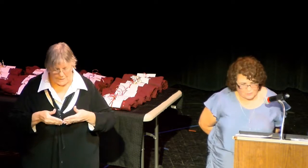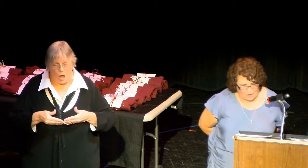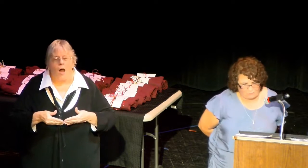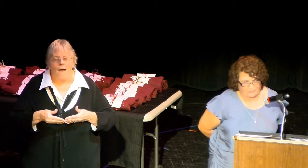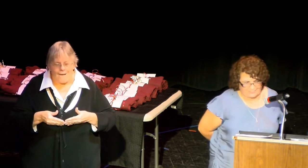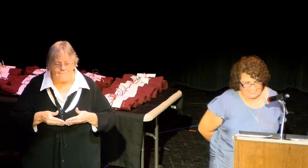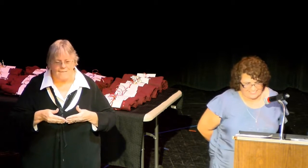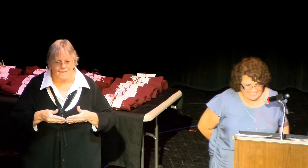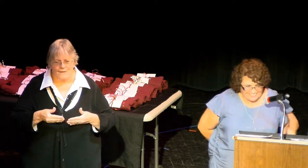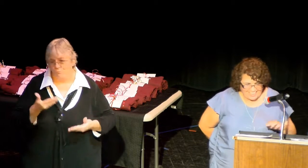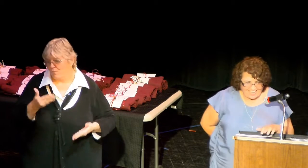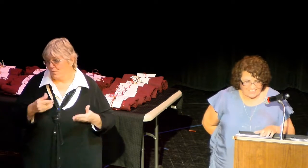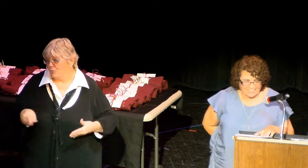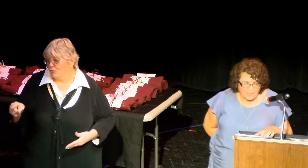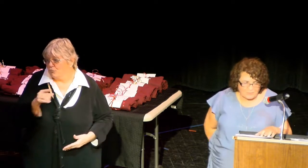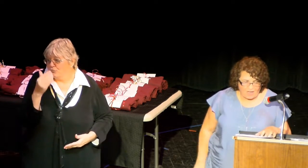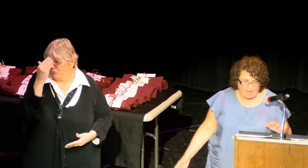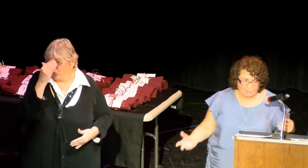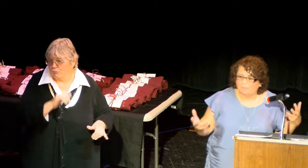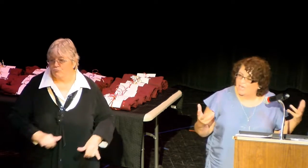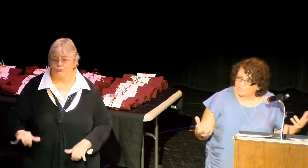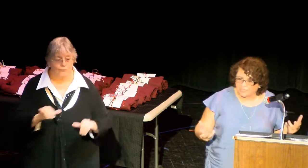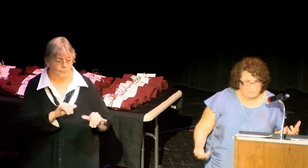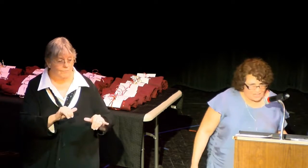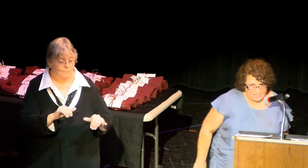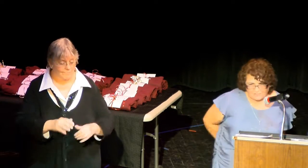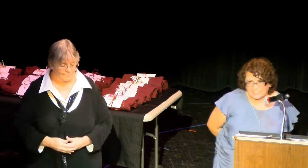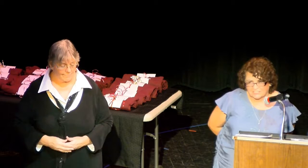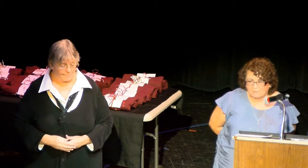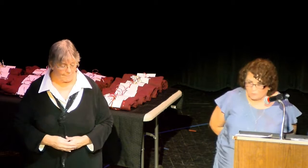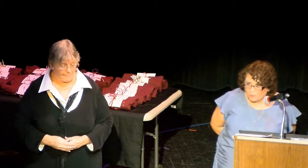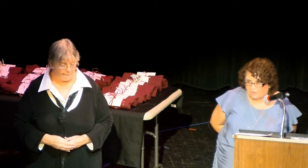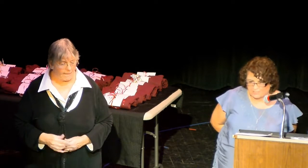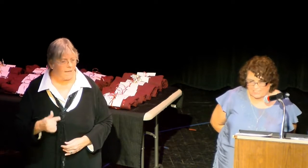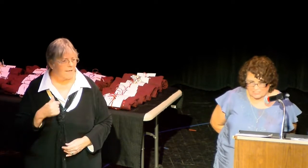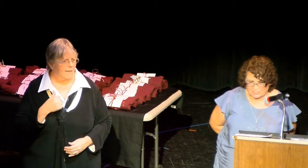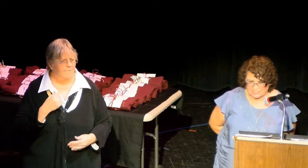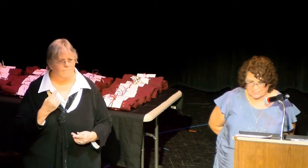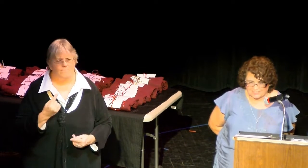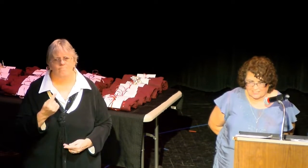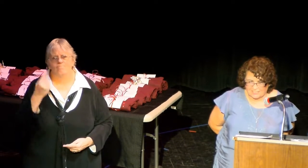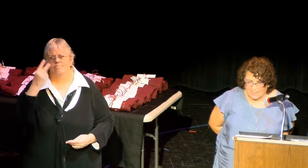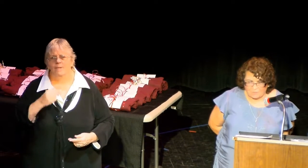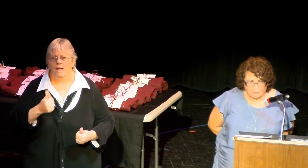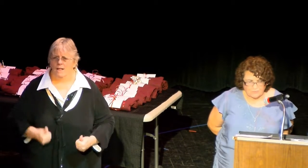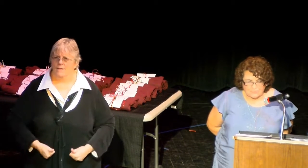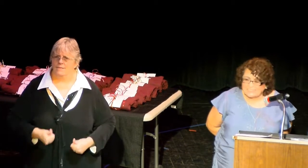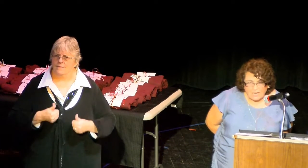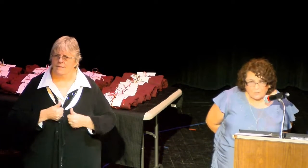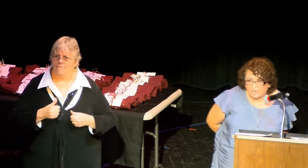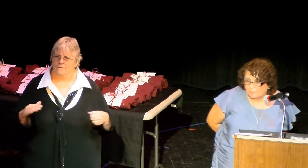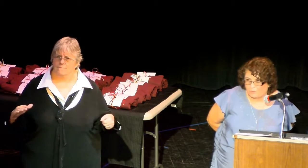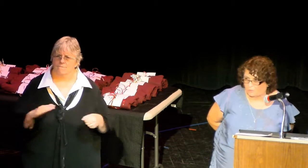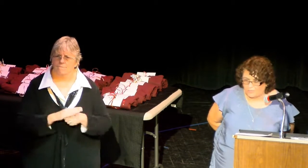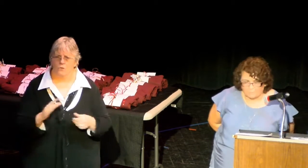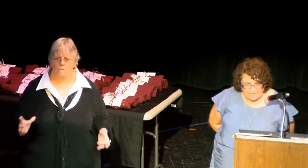some of you know that feeling. I thought about how much of life is full of connections. From the